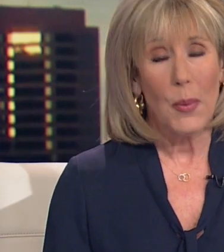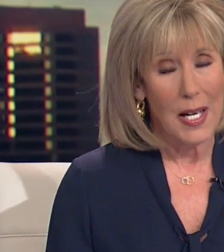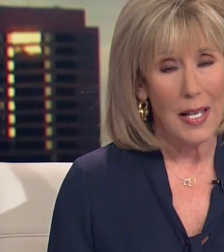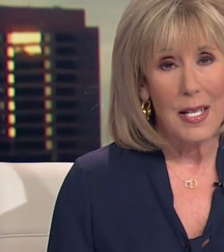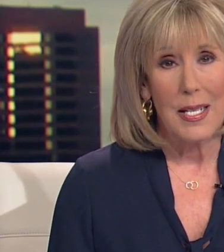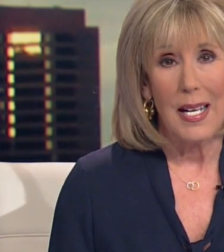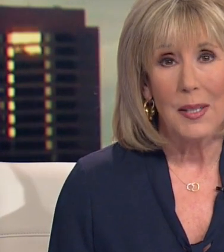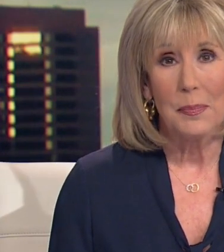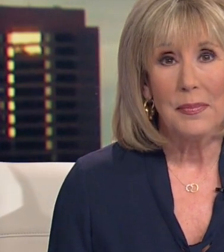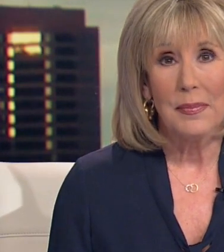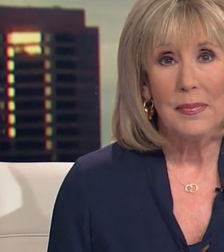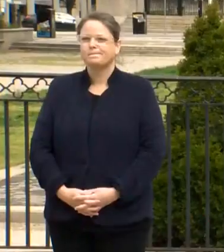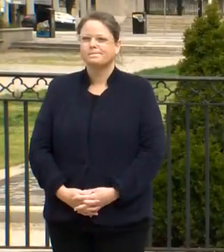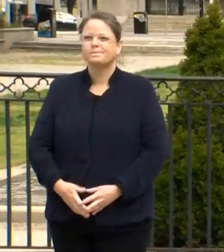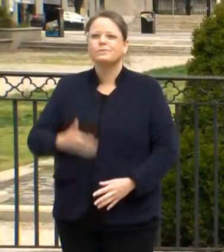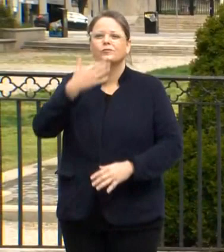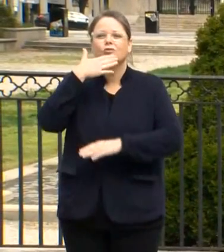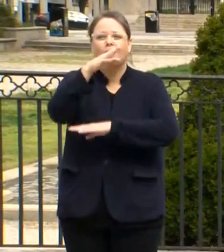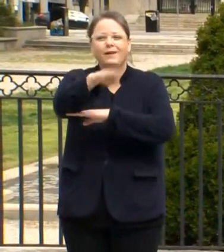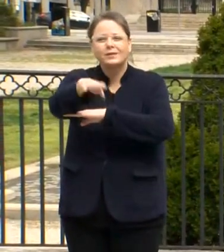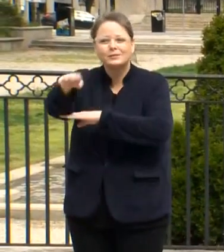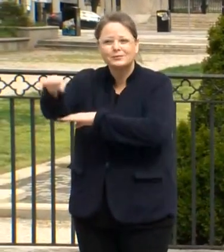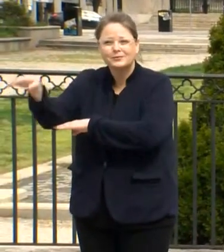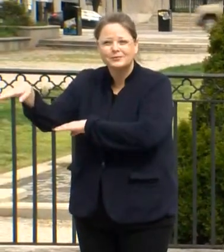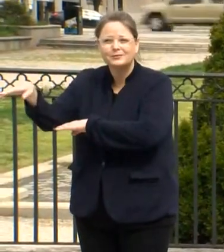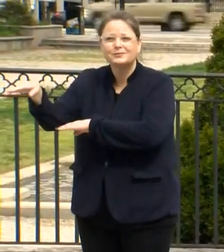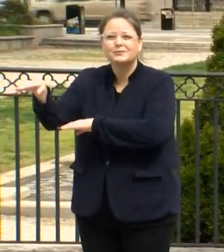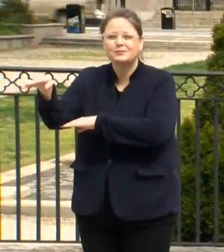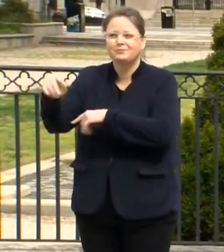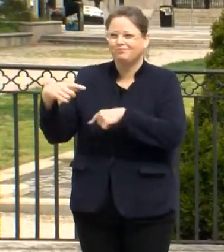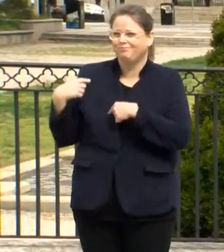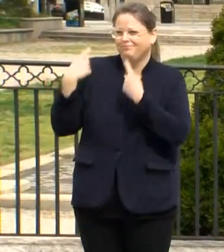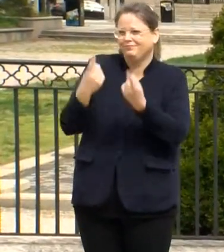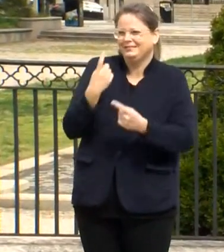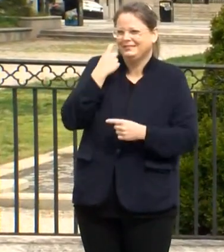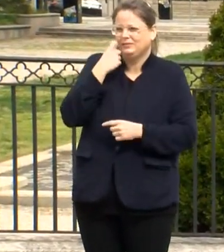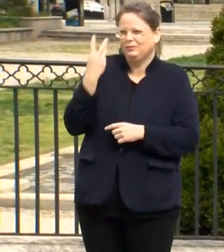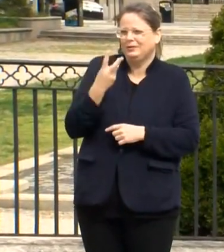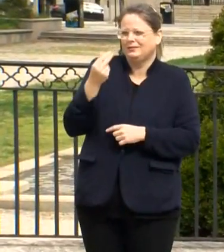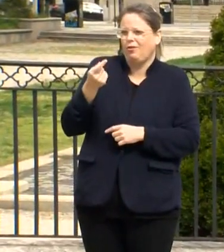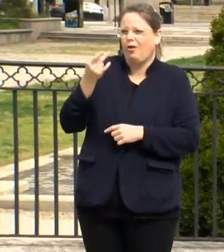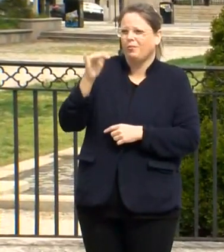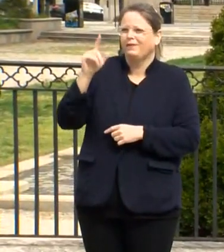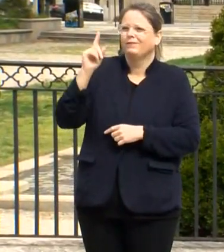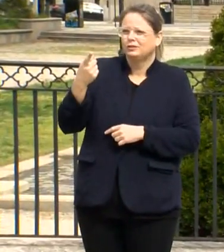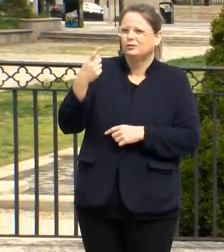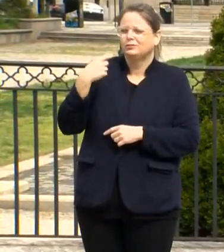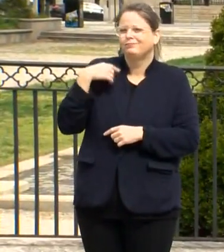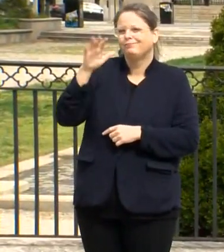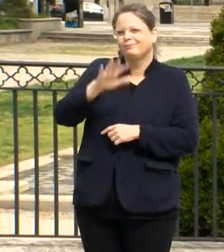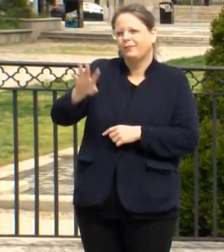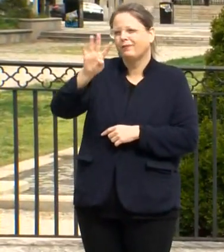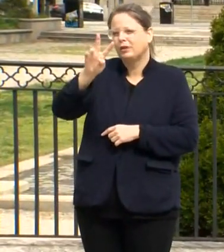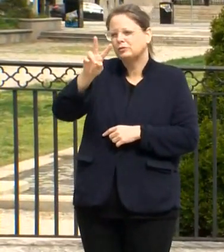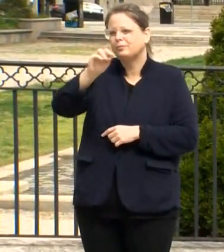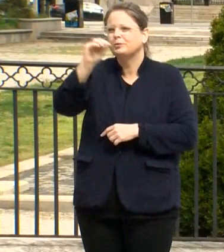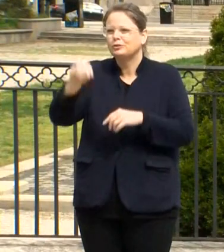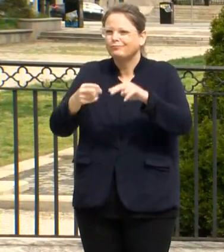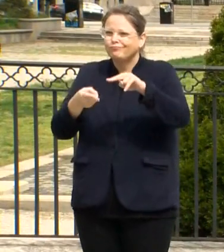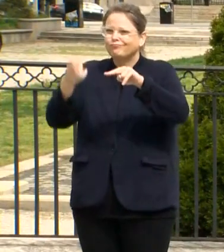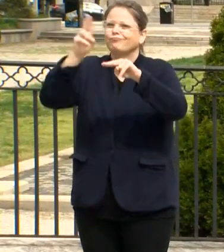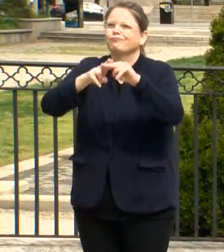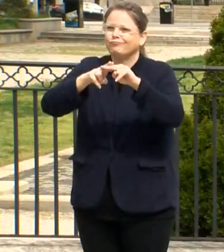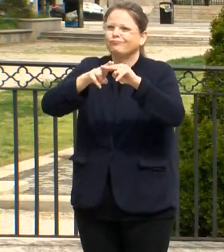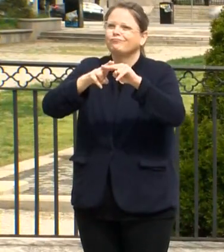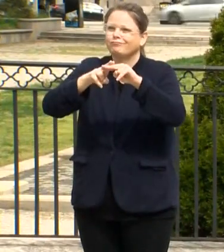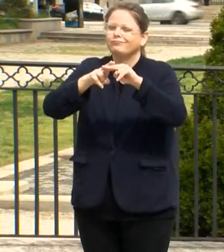and here's what he had to say. Since Wednesday, April the 1st, we have seen a 42% increase and confirmed COVID